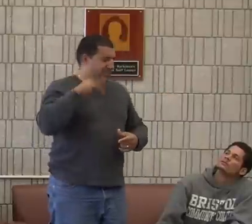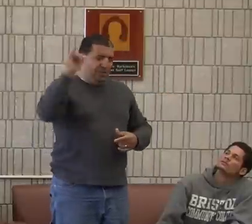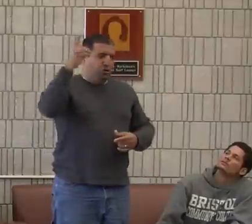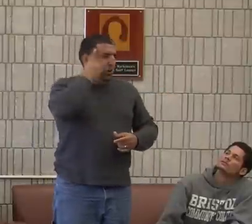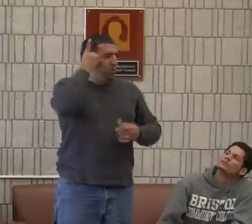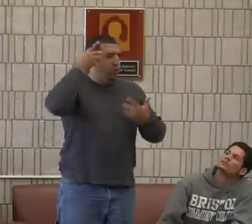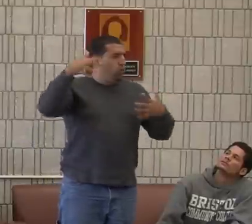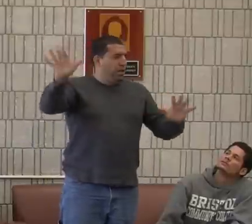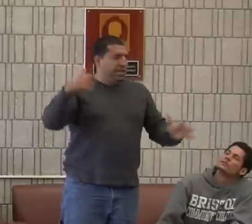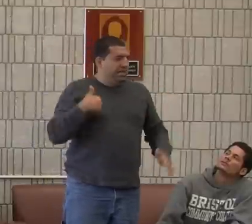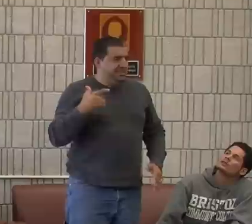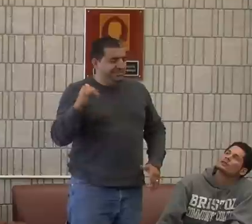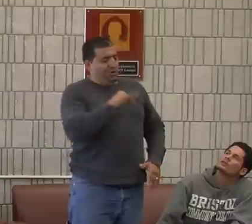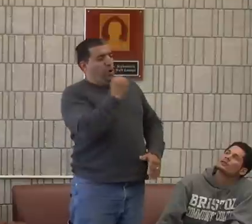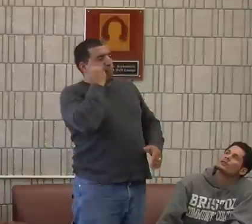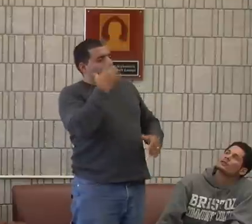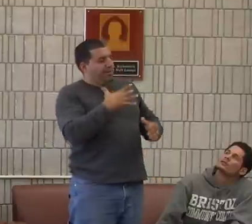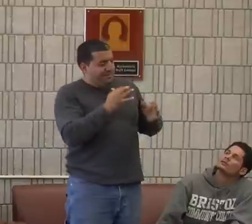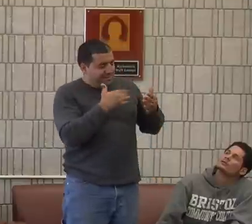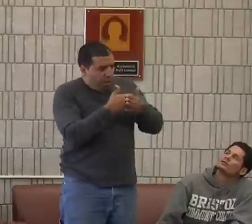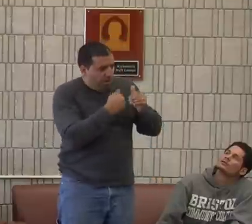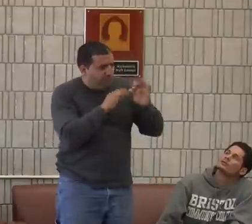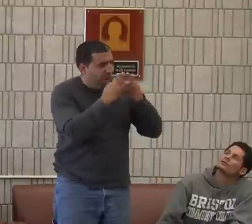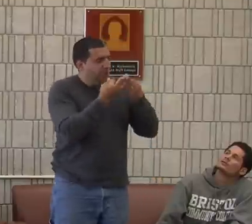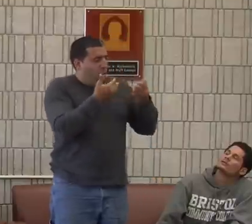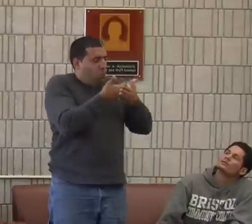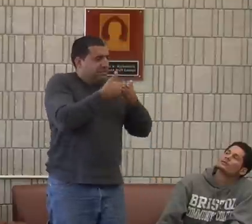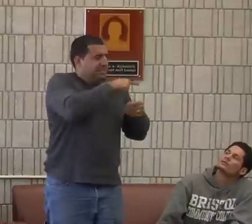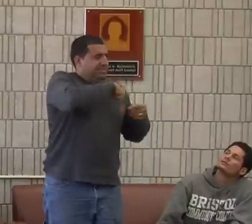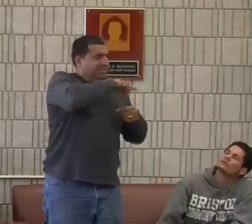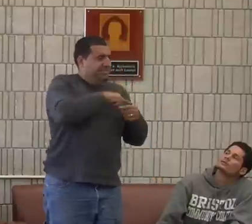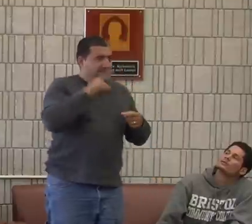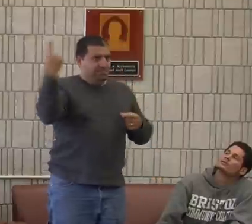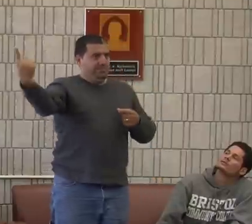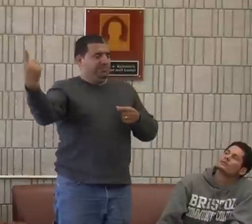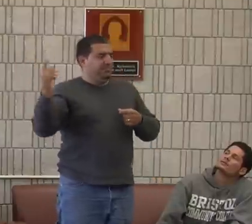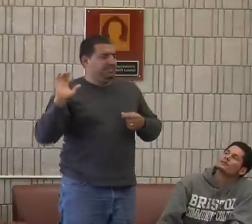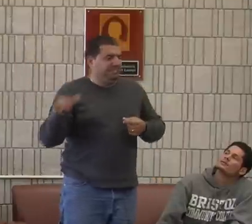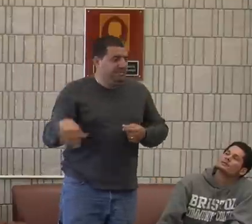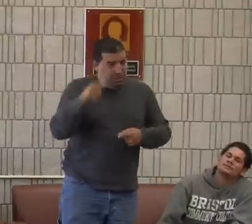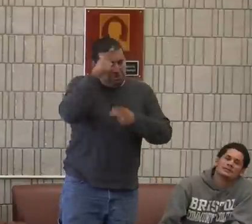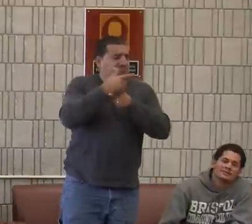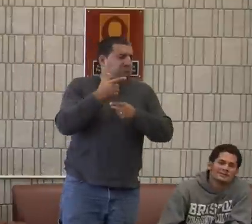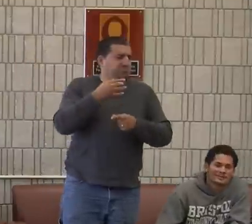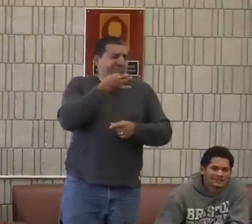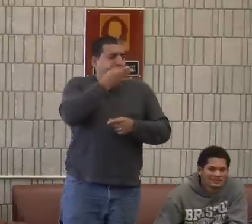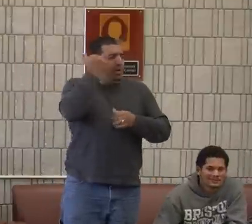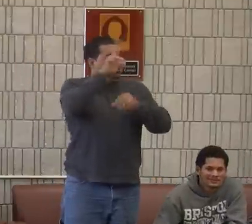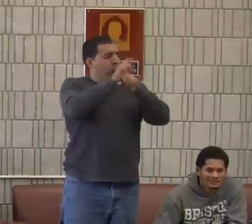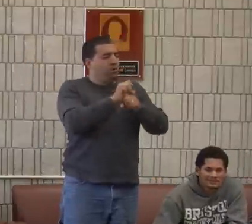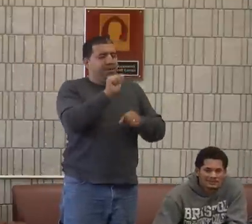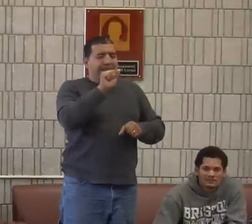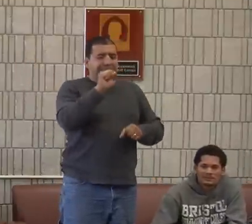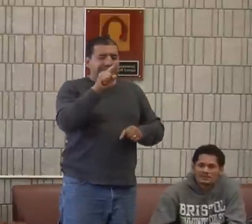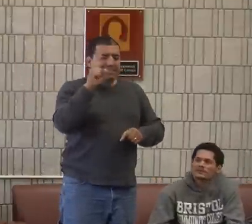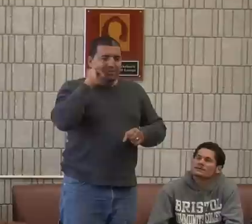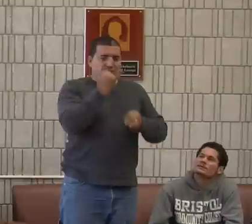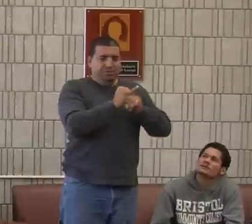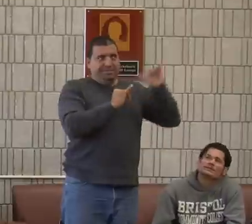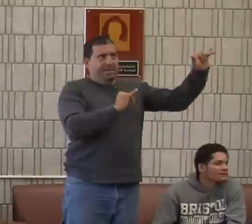attached from that. And it was so far. didn't want to stay in the dorms. I wanted to be close to home and close to my family. My brother was fine because he was used to being at